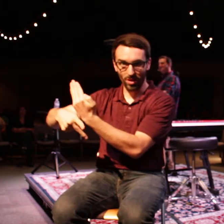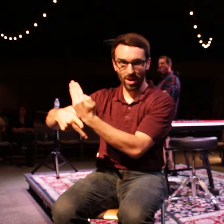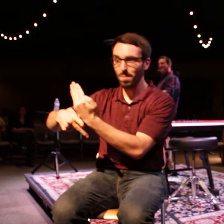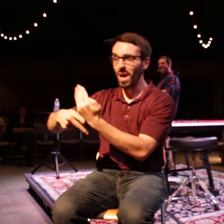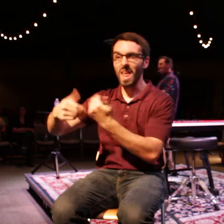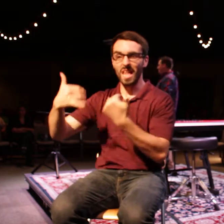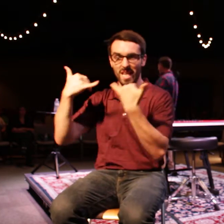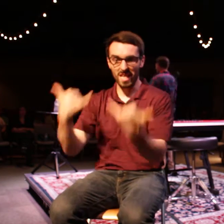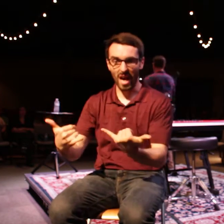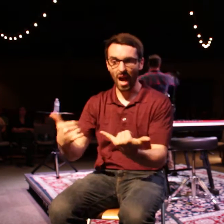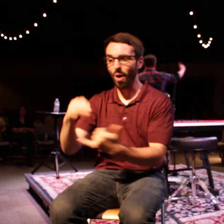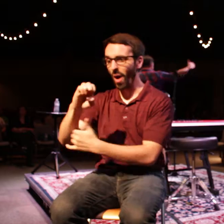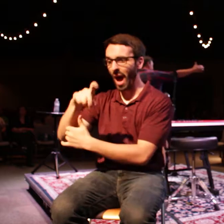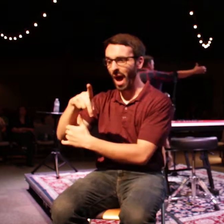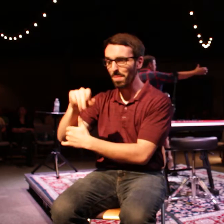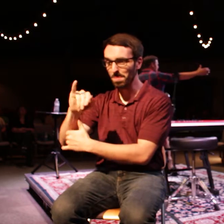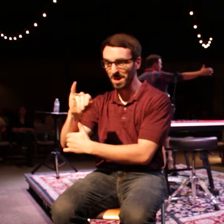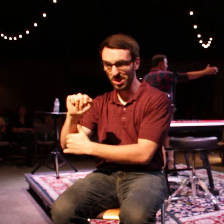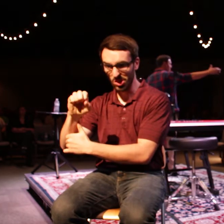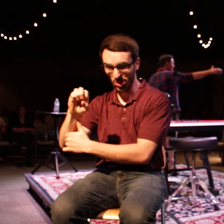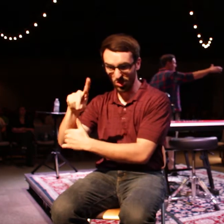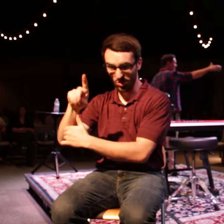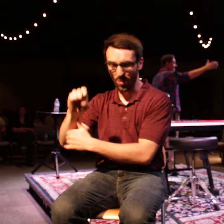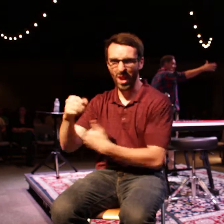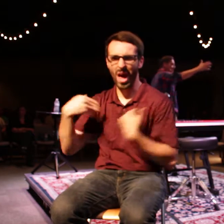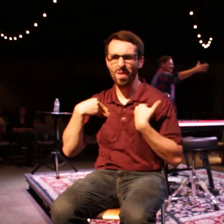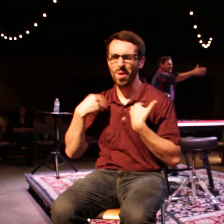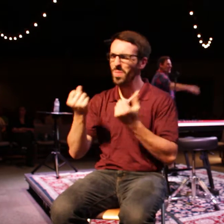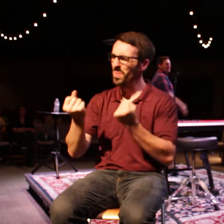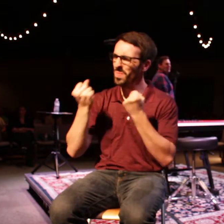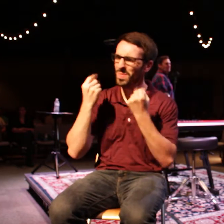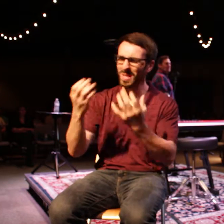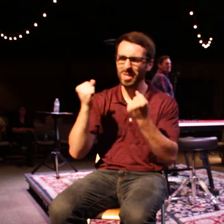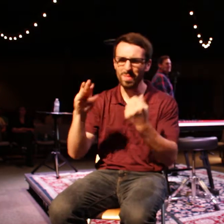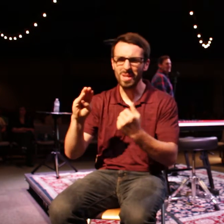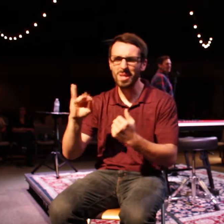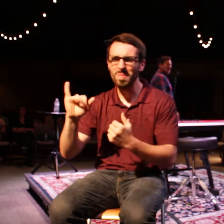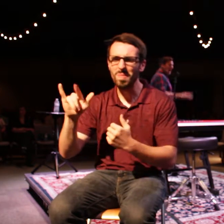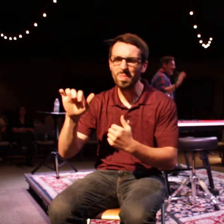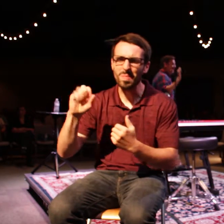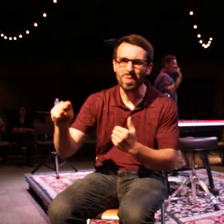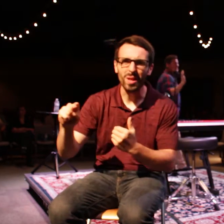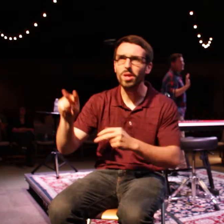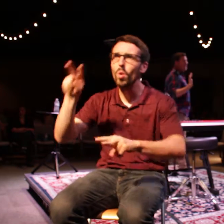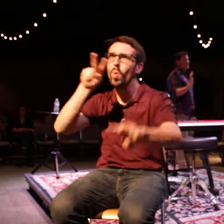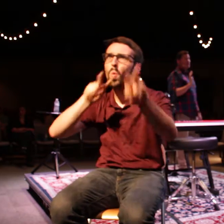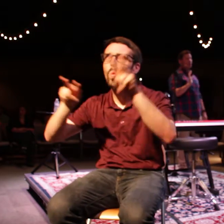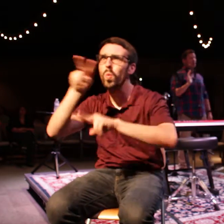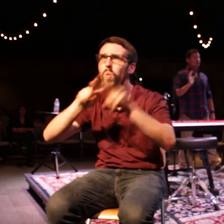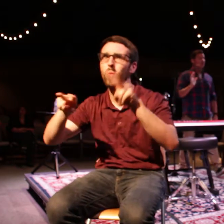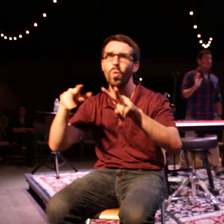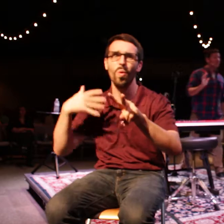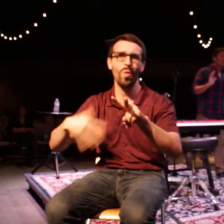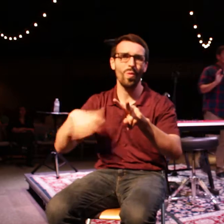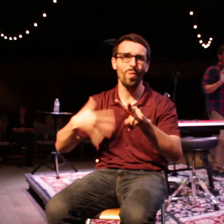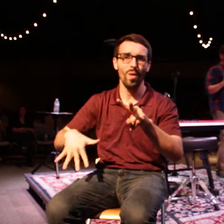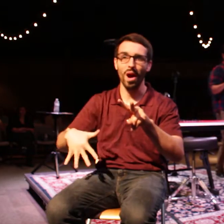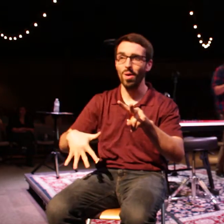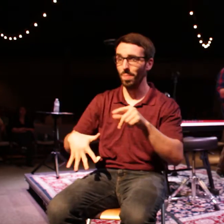There's this whole generation of people who have discovered him and who are into him. I actually do not know Bob Ross from YouTube. I